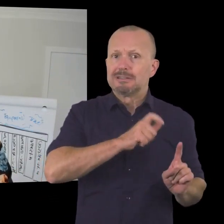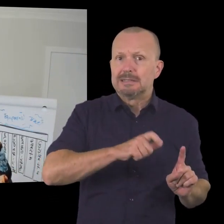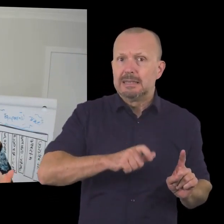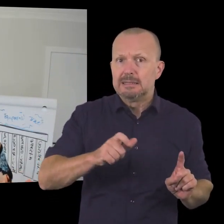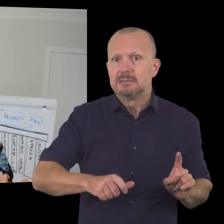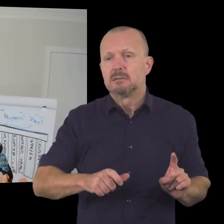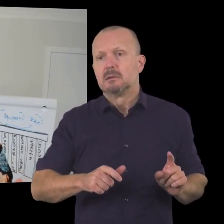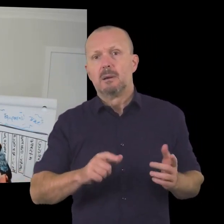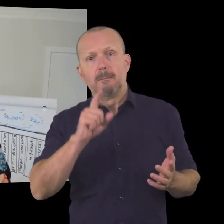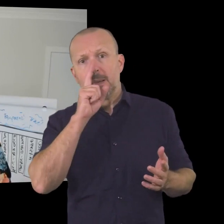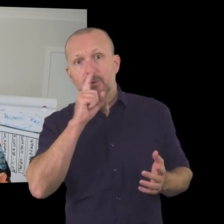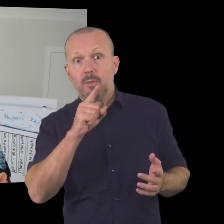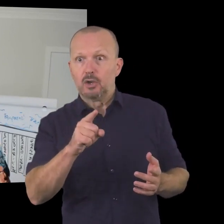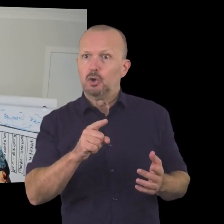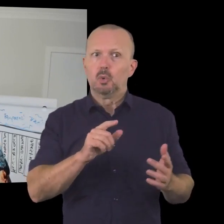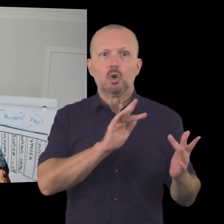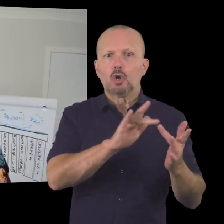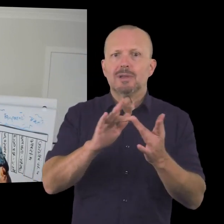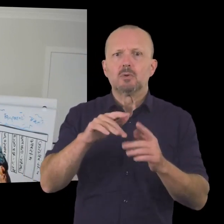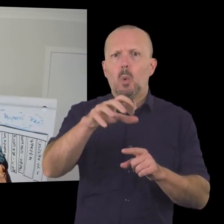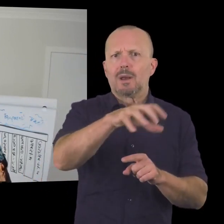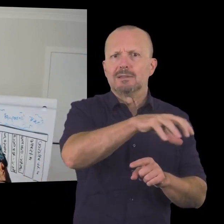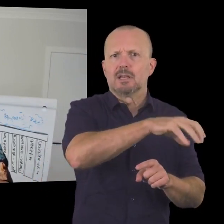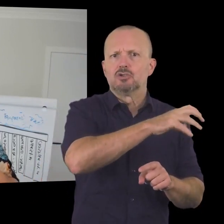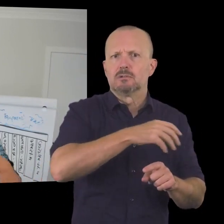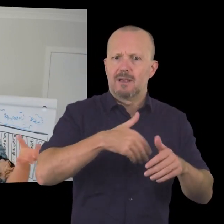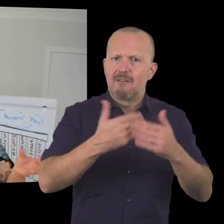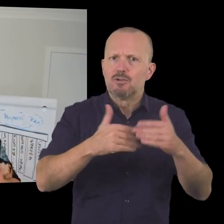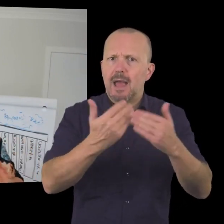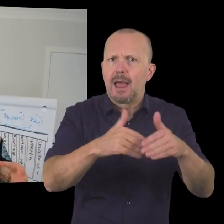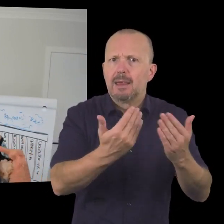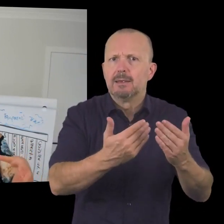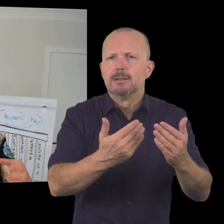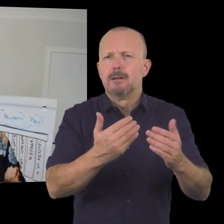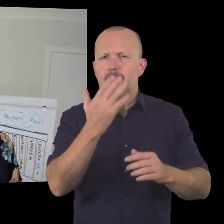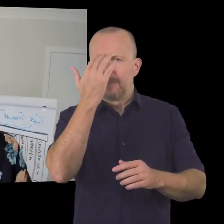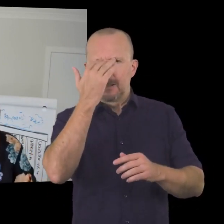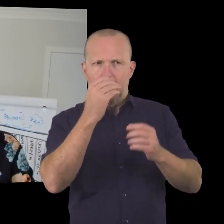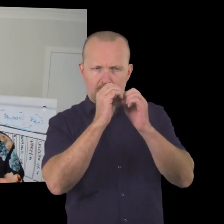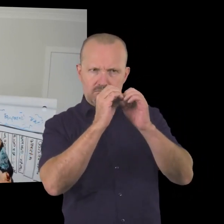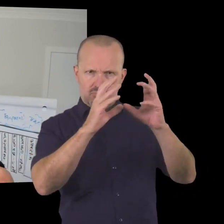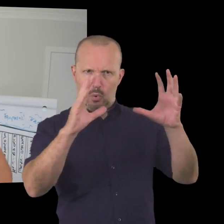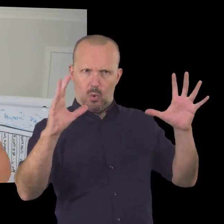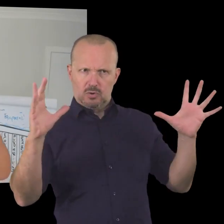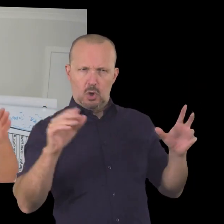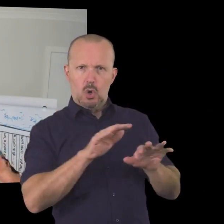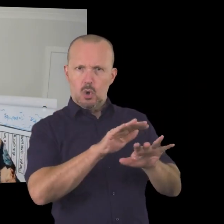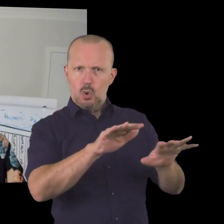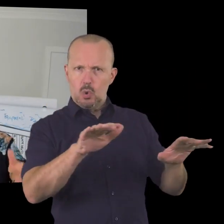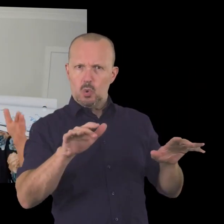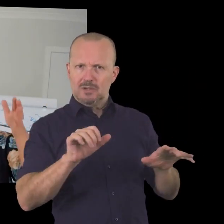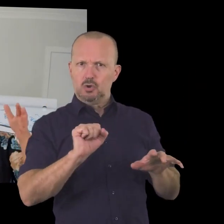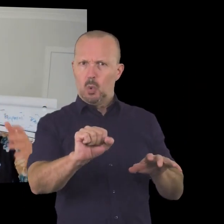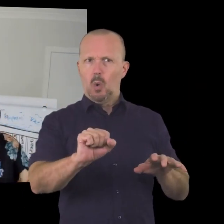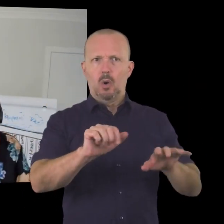your trustees uh there'll be people that you deal with or organizations that you deal with on a day-to-day basis in your community think about the whole